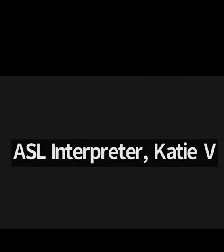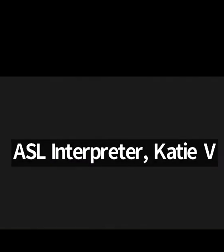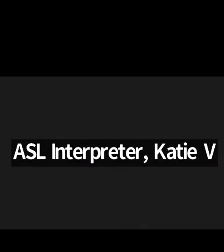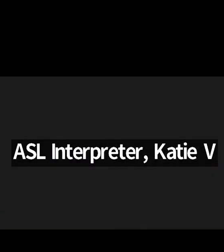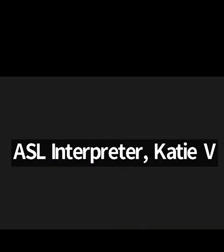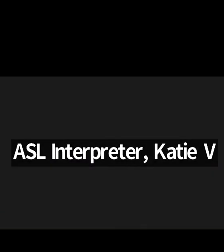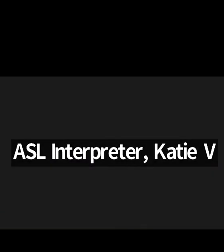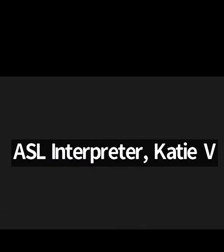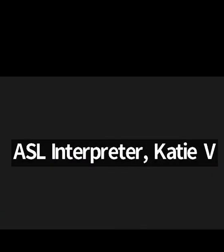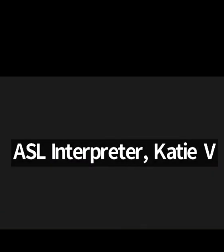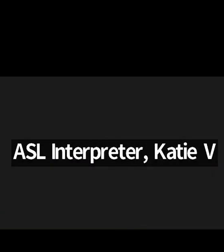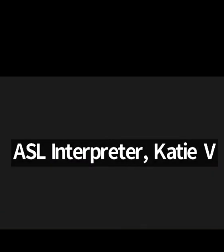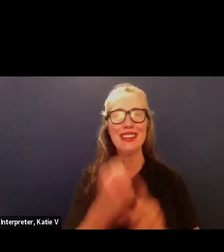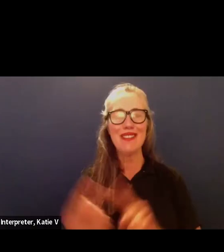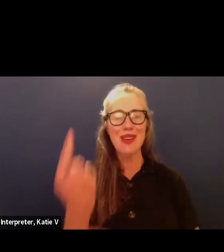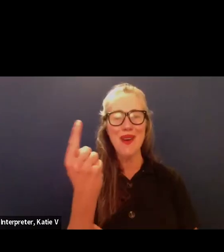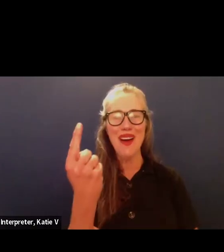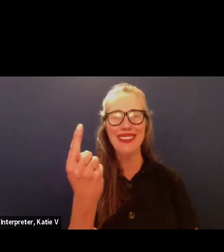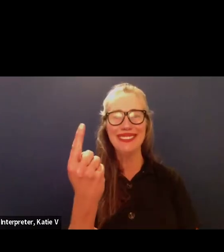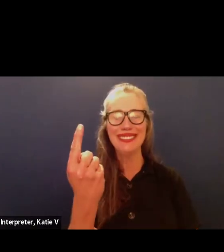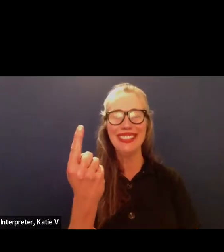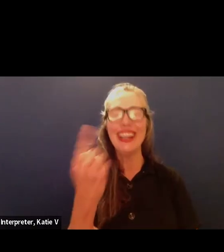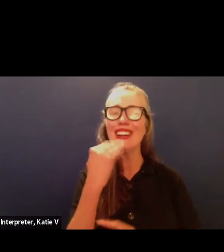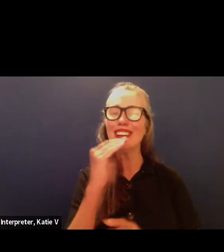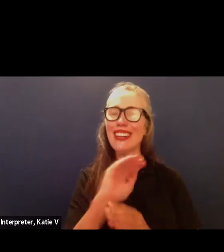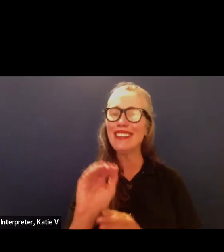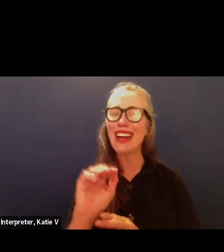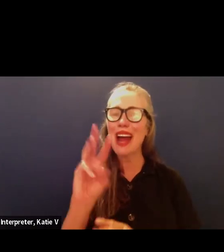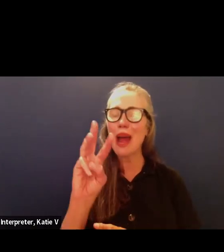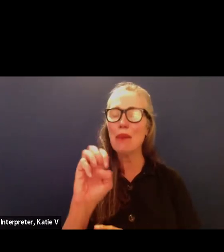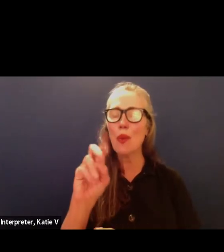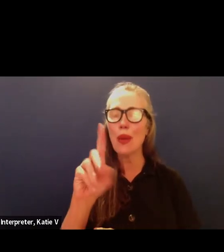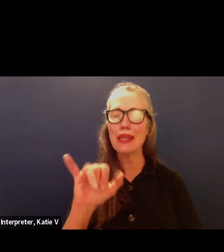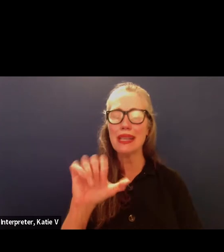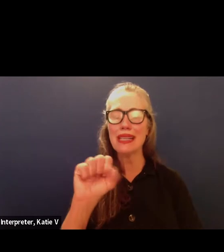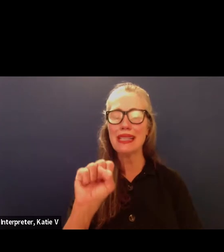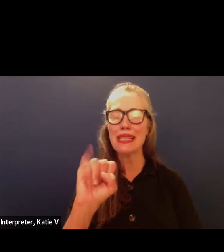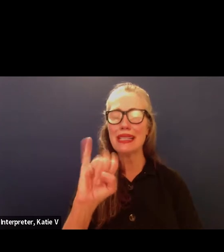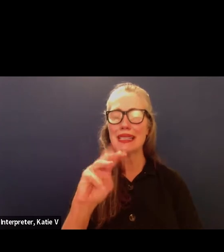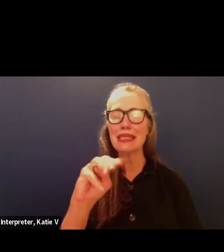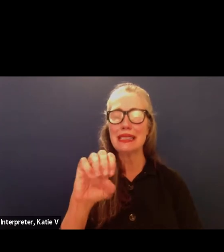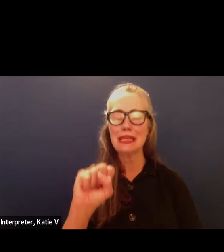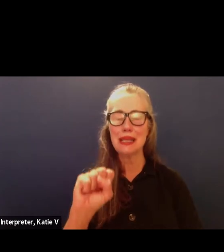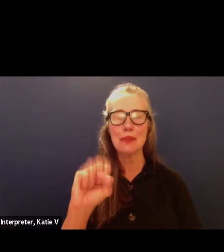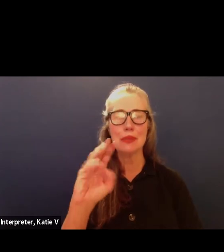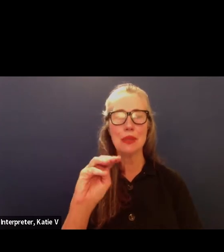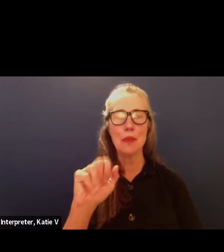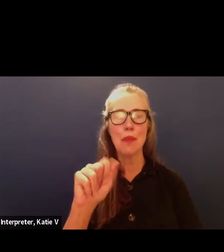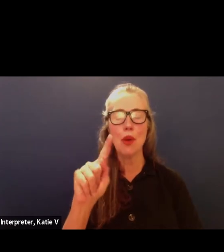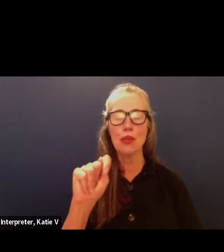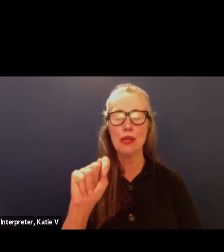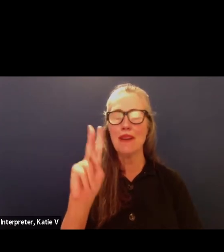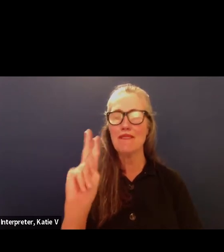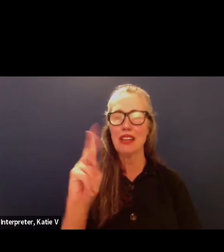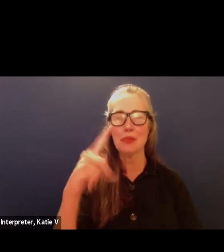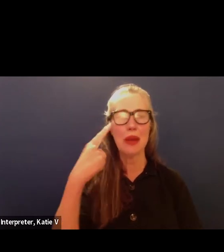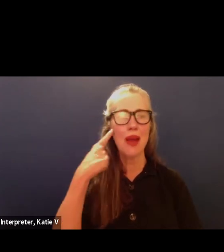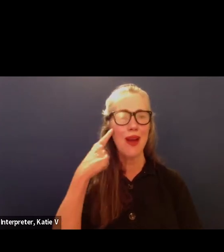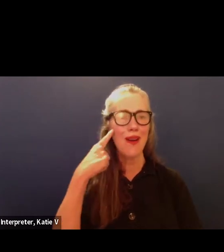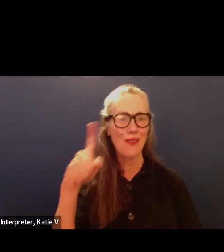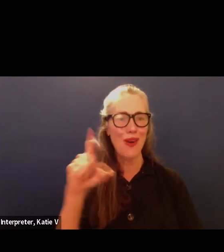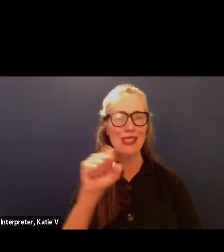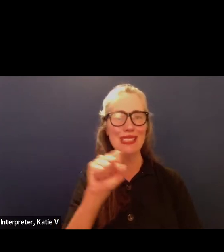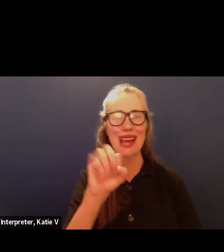good evening everyone um i'm wendy sims moten i'm vice president of the santa burba unified school district calling and actually